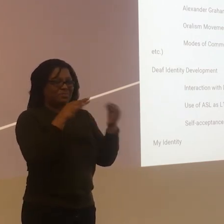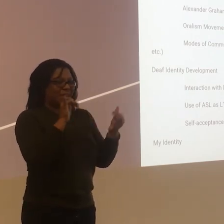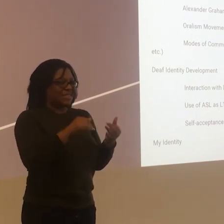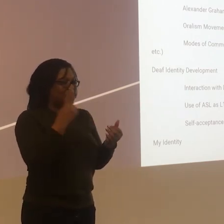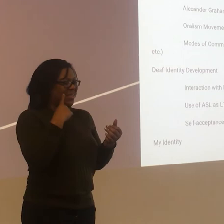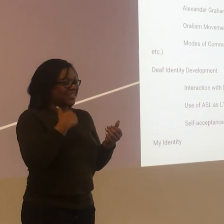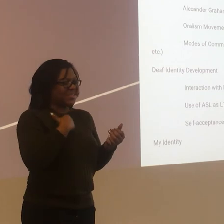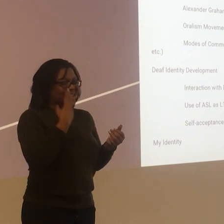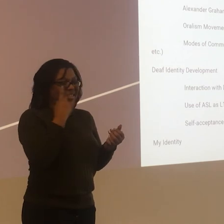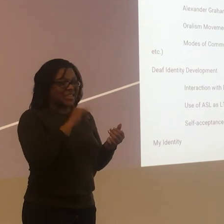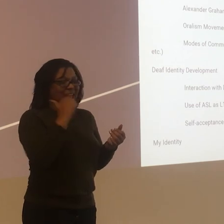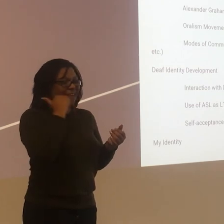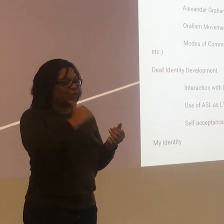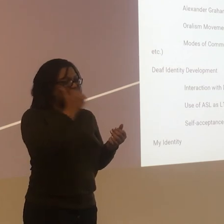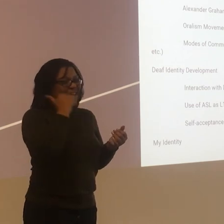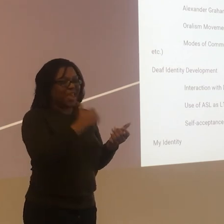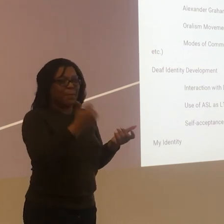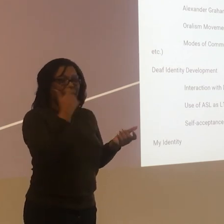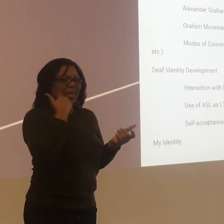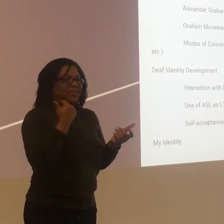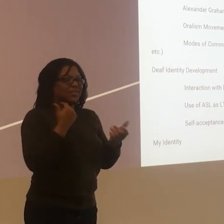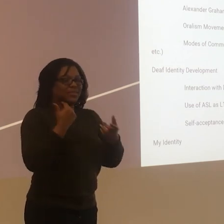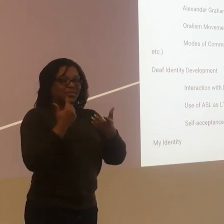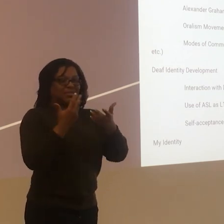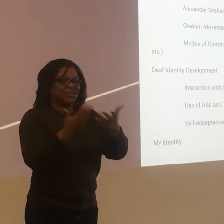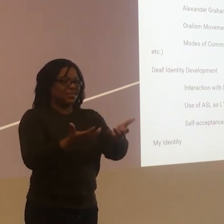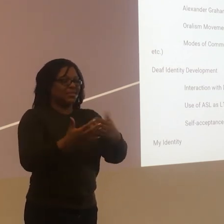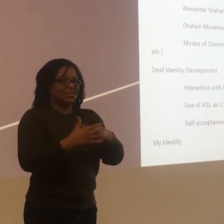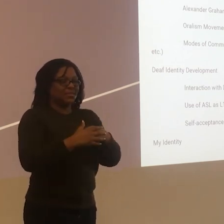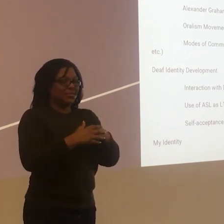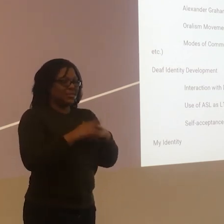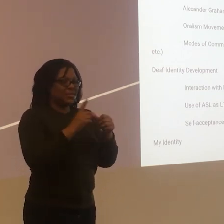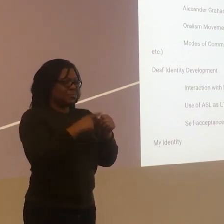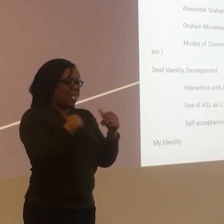How do I explain this? Because this is every day. Because...